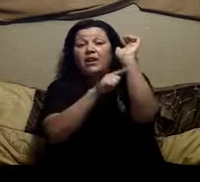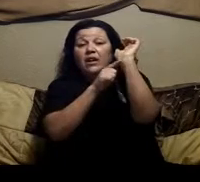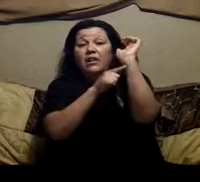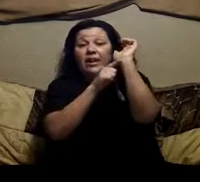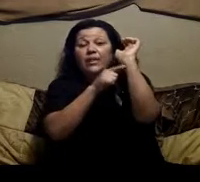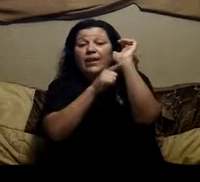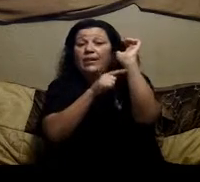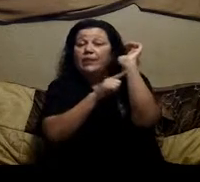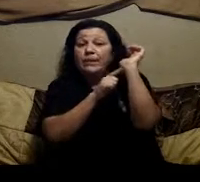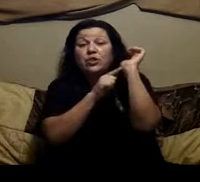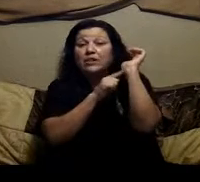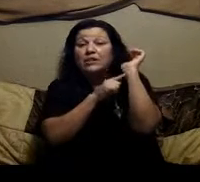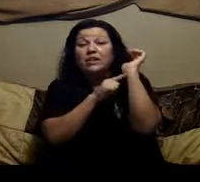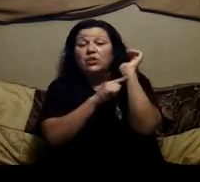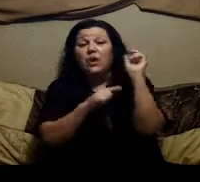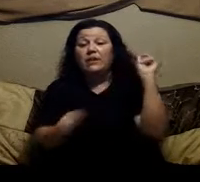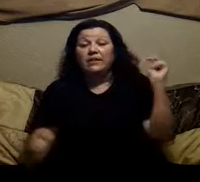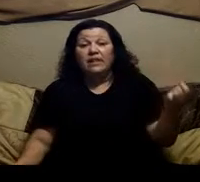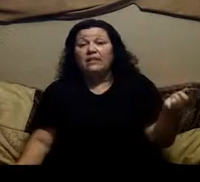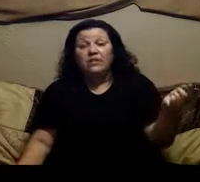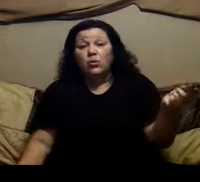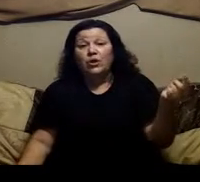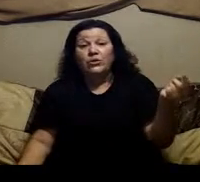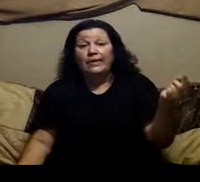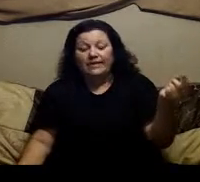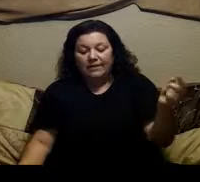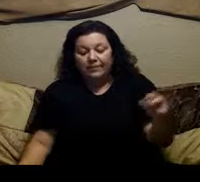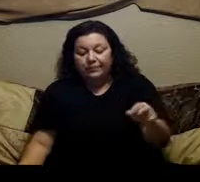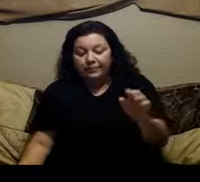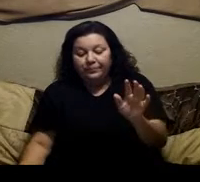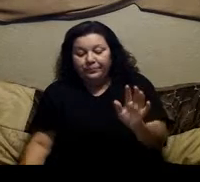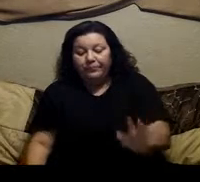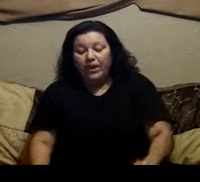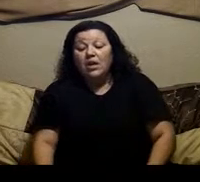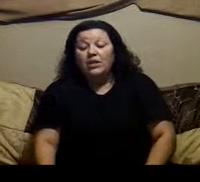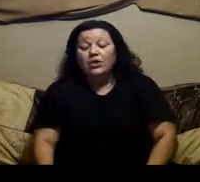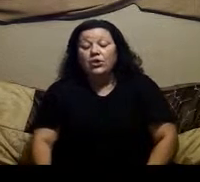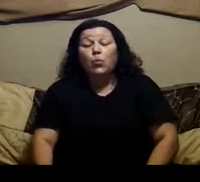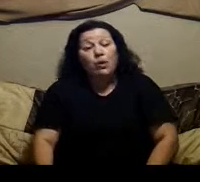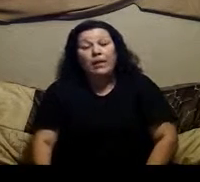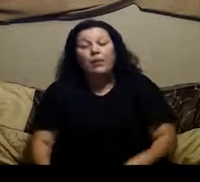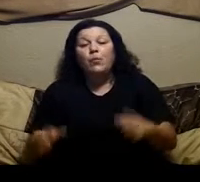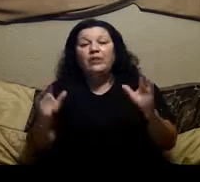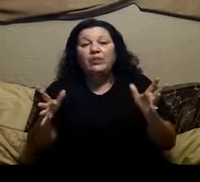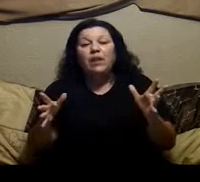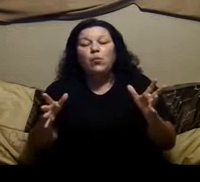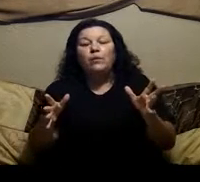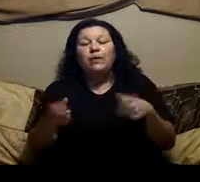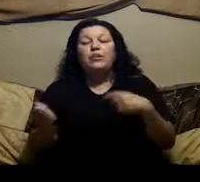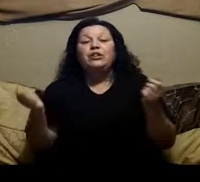your hand right here to make sure It's not too hot and it's not going to scorch your intestines So you're going to warm it up once you got it warmed up You're